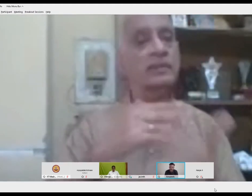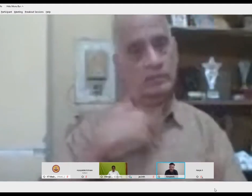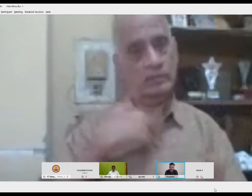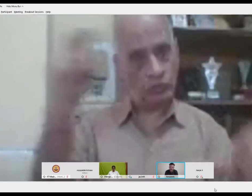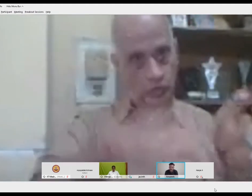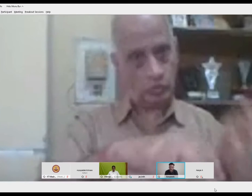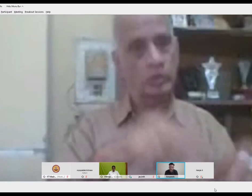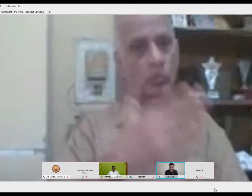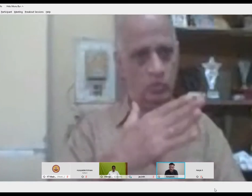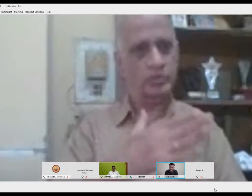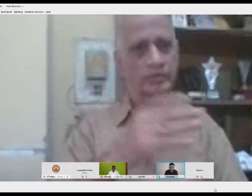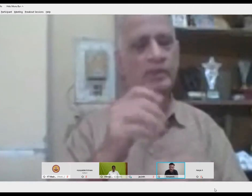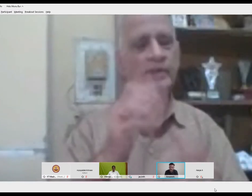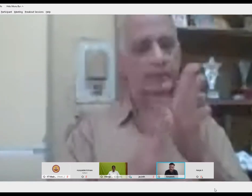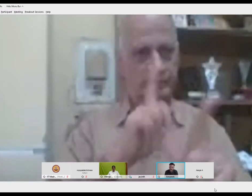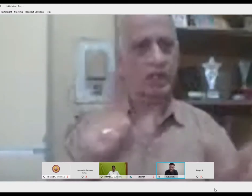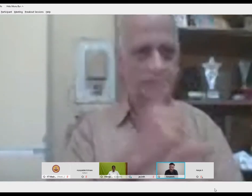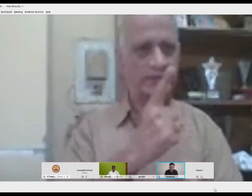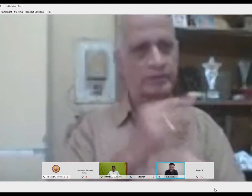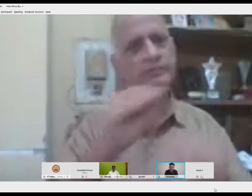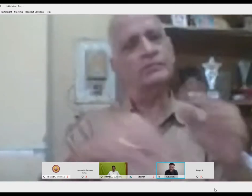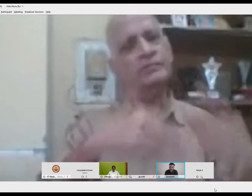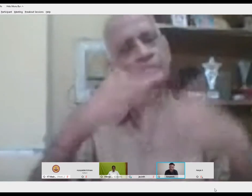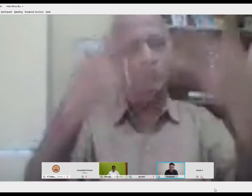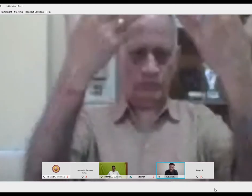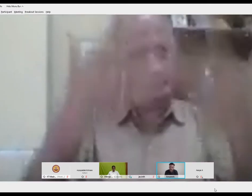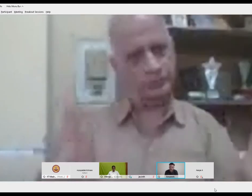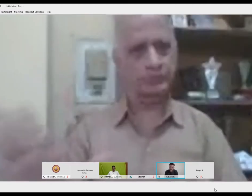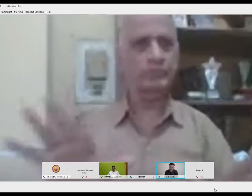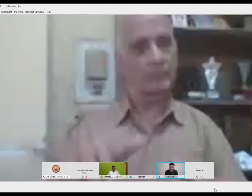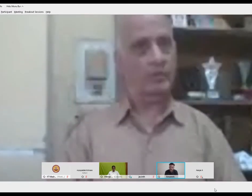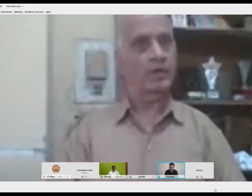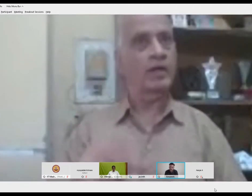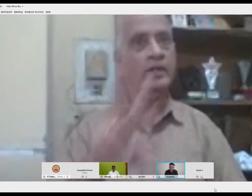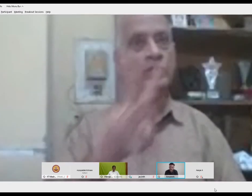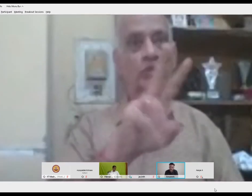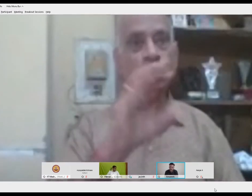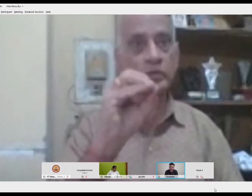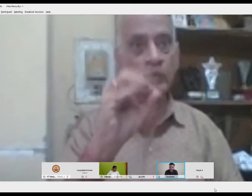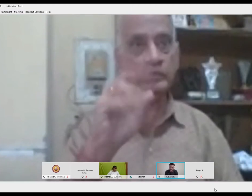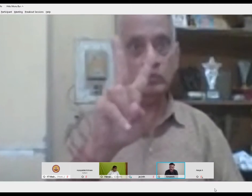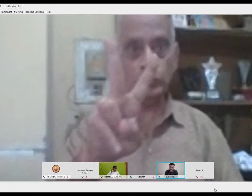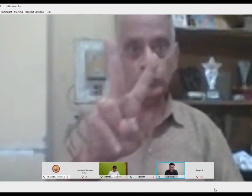was published and distributed. And later on, I joined as a sign language teacher then.